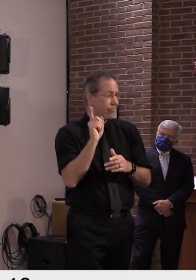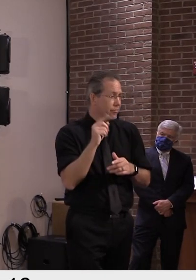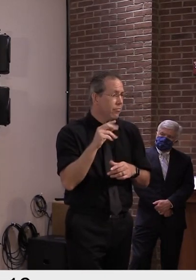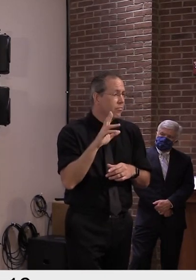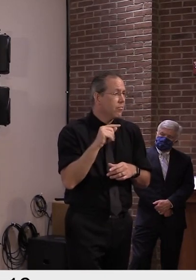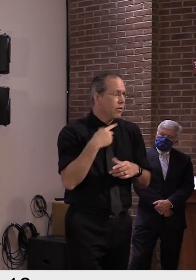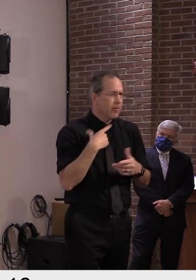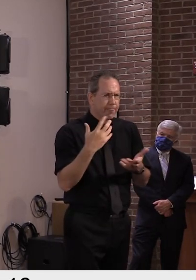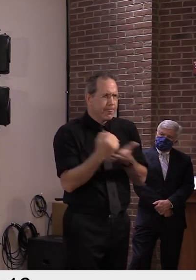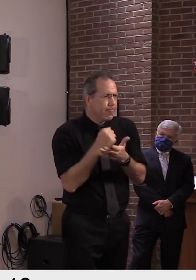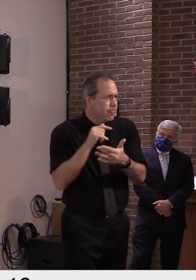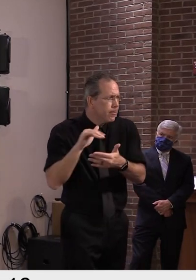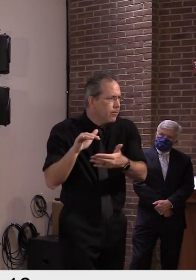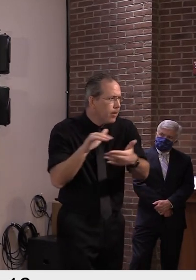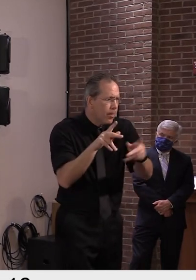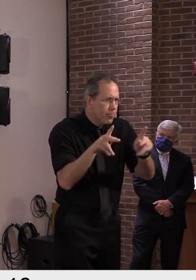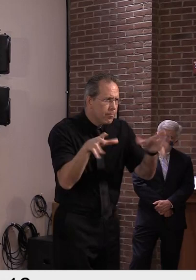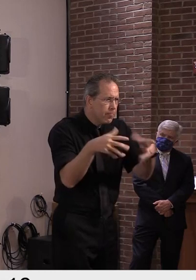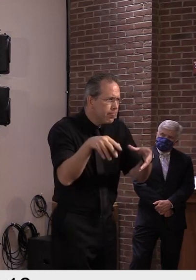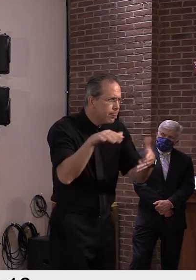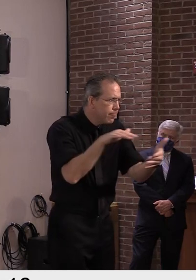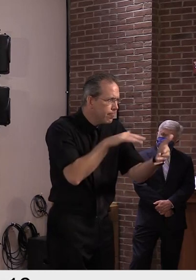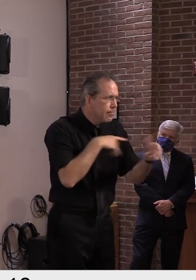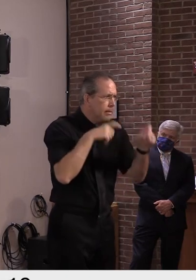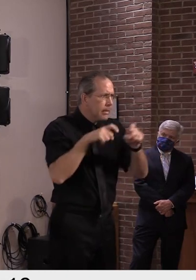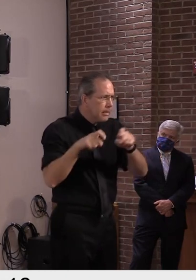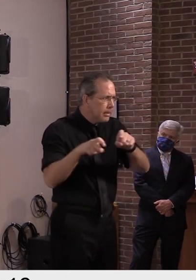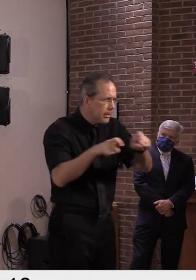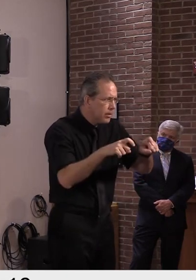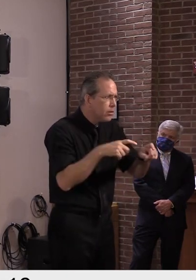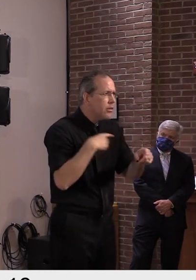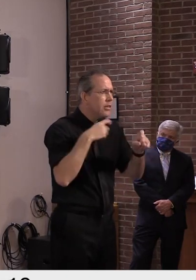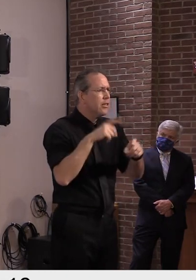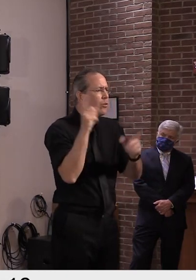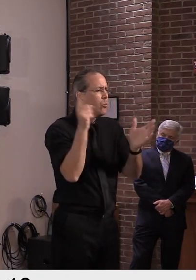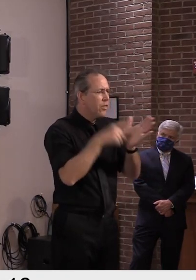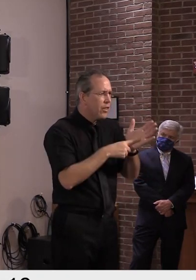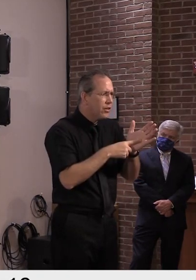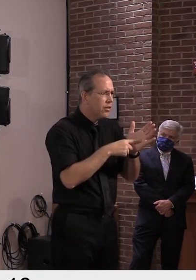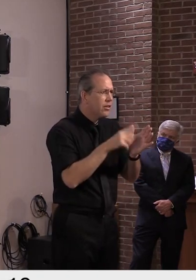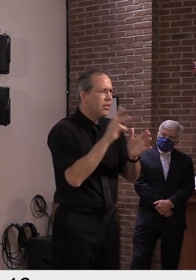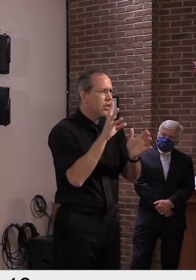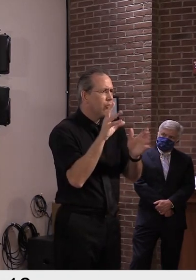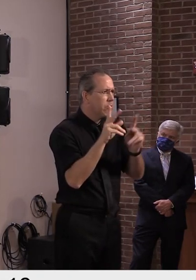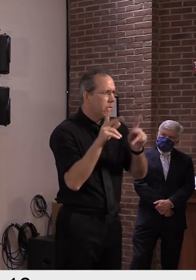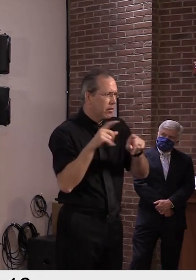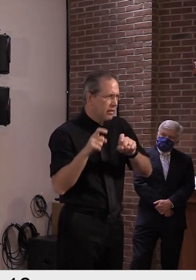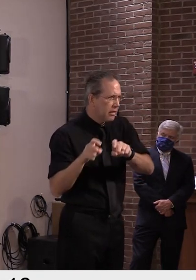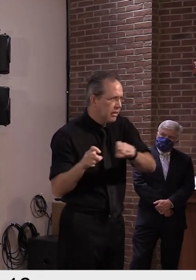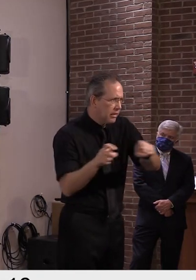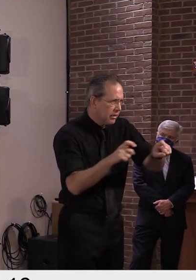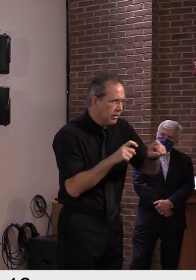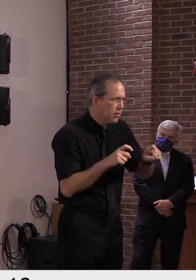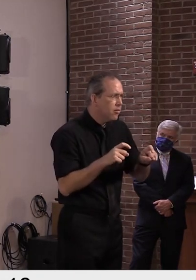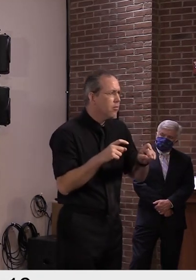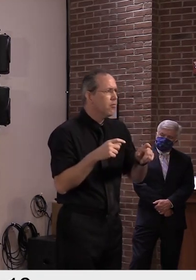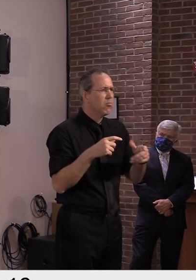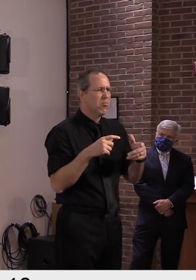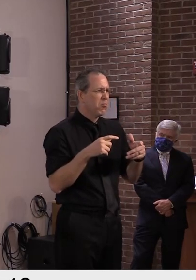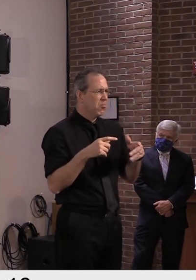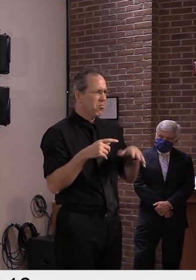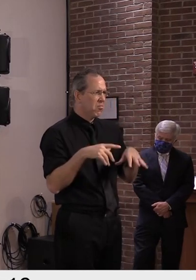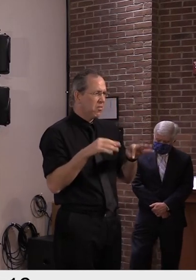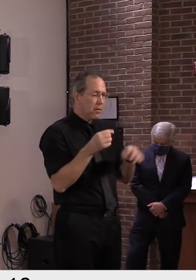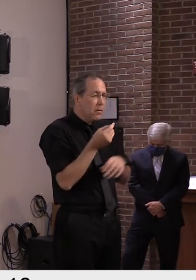tested over 1,600 people and had only a very few positives come of that. Uh, so Vermonters should be reassured